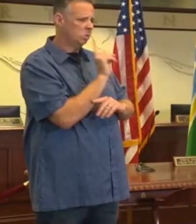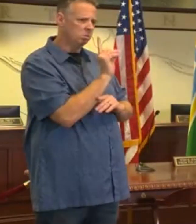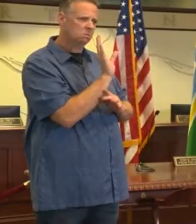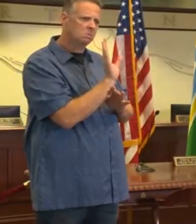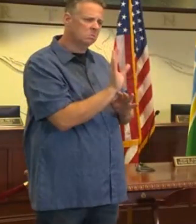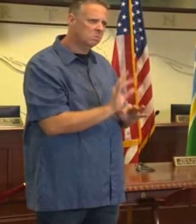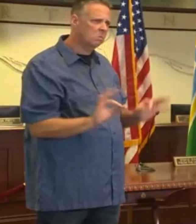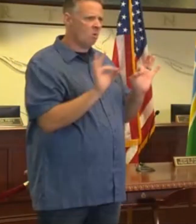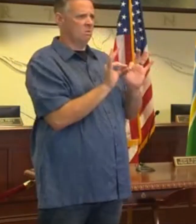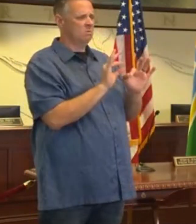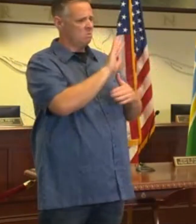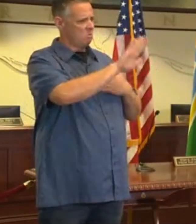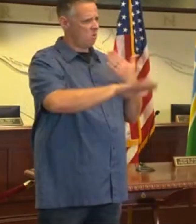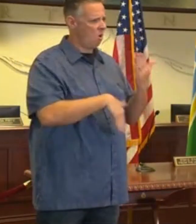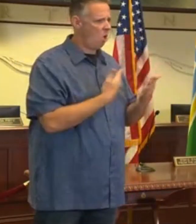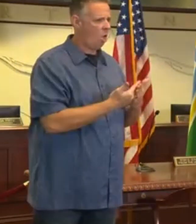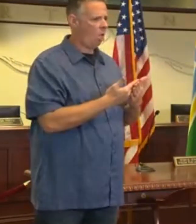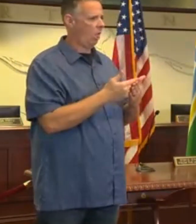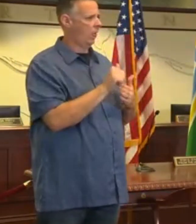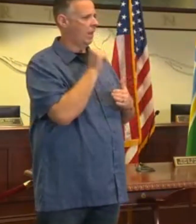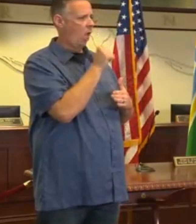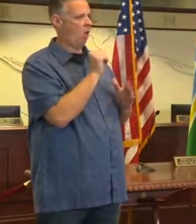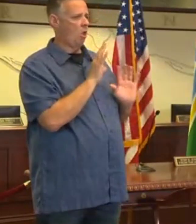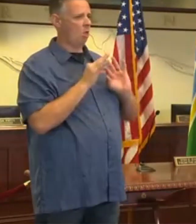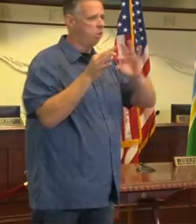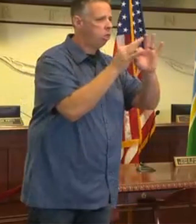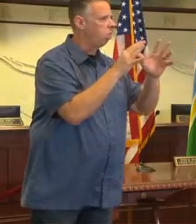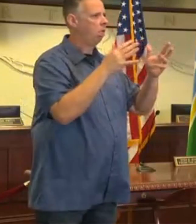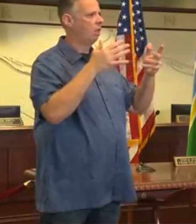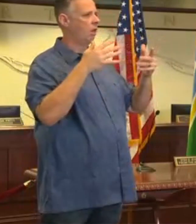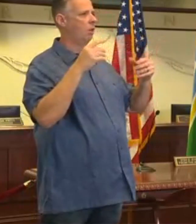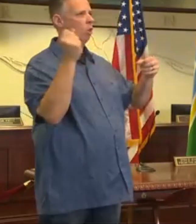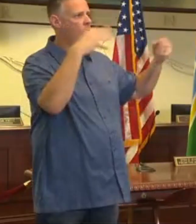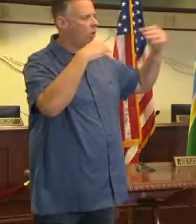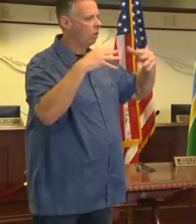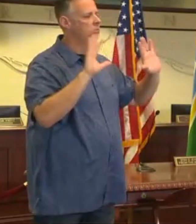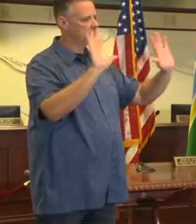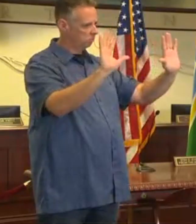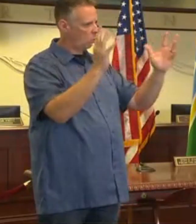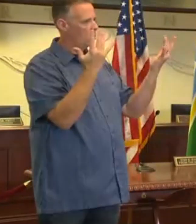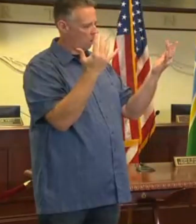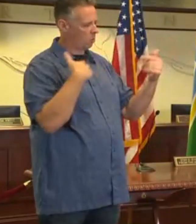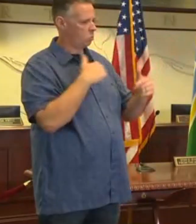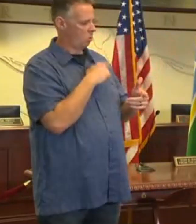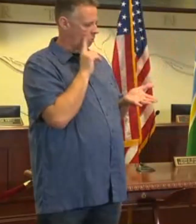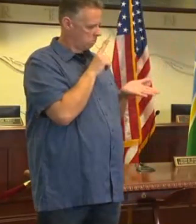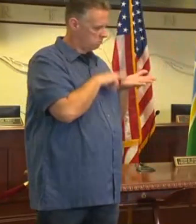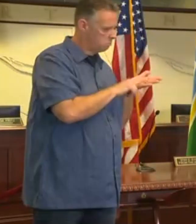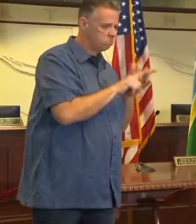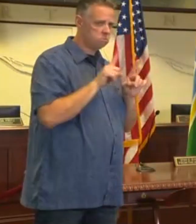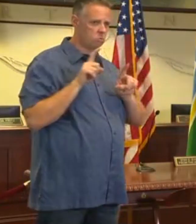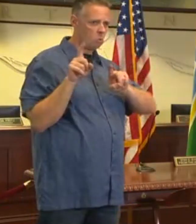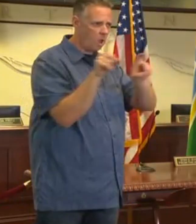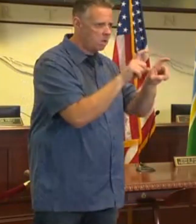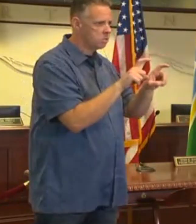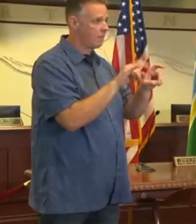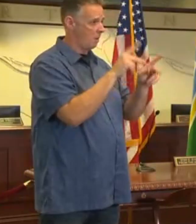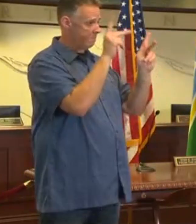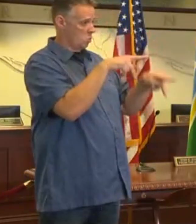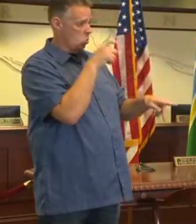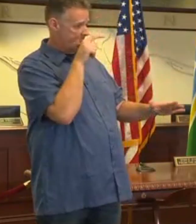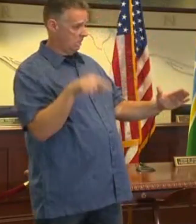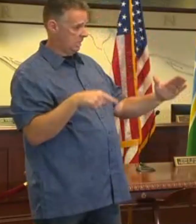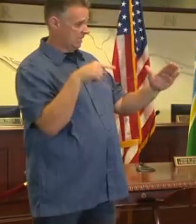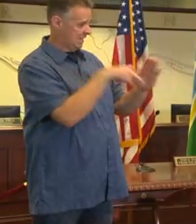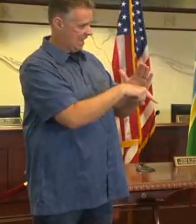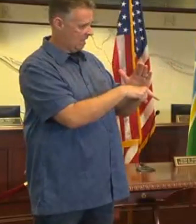that everyone refrain from conjecture and allow us to gather the evidence and statements needed to hold the person who did